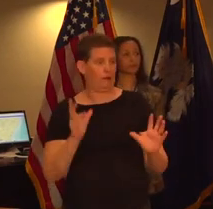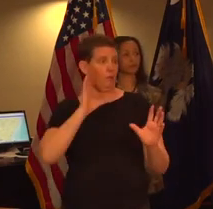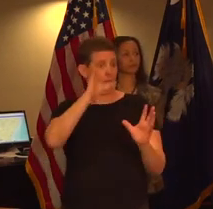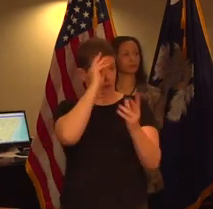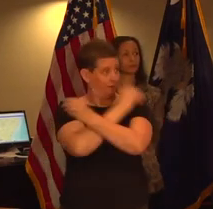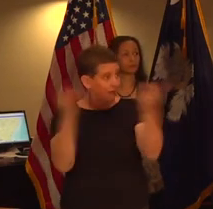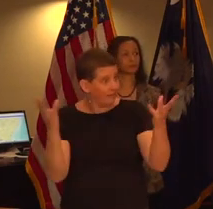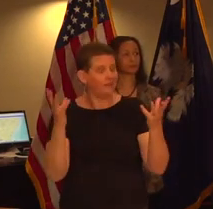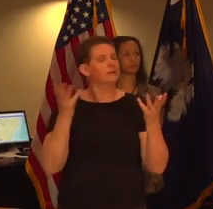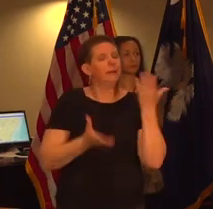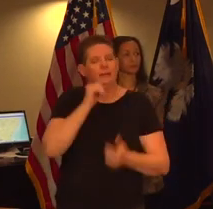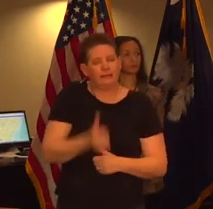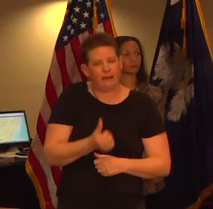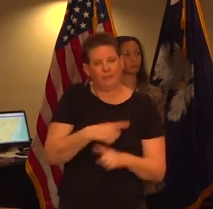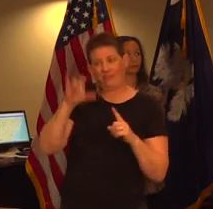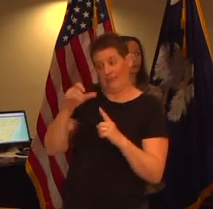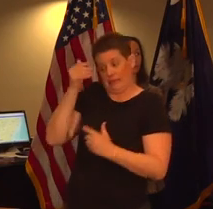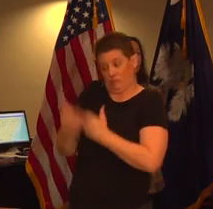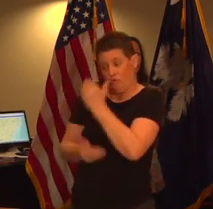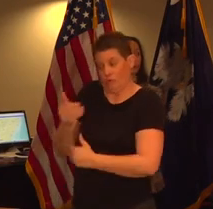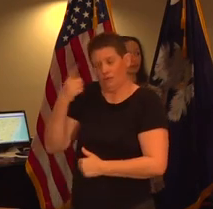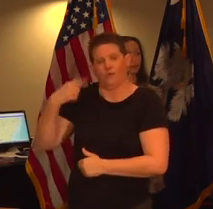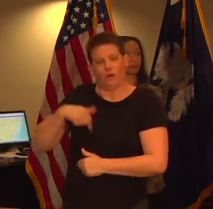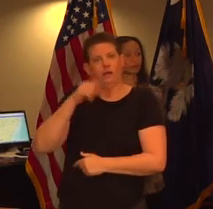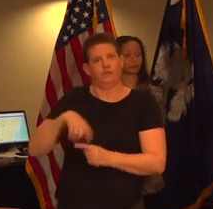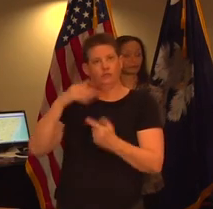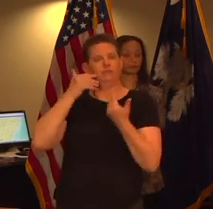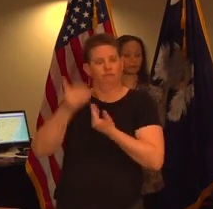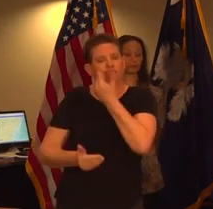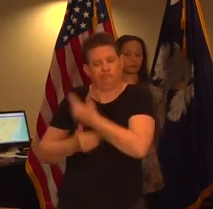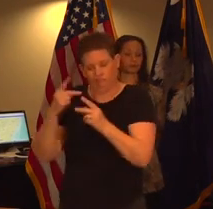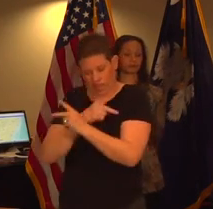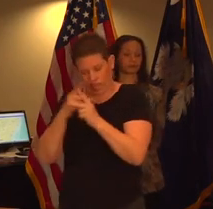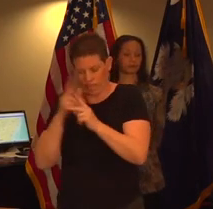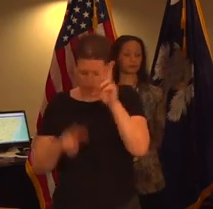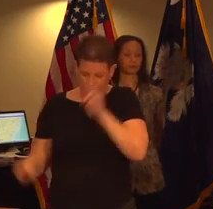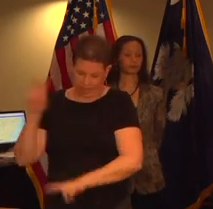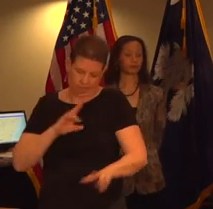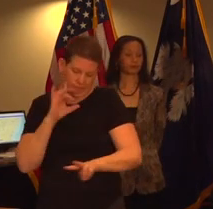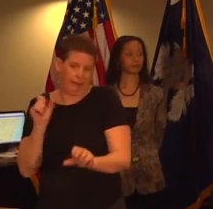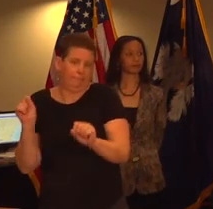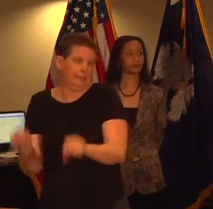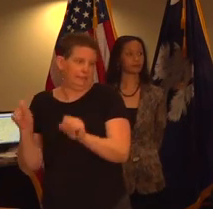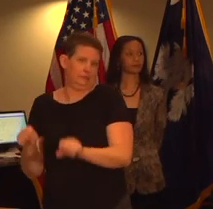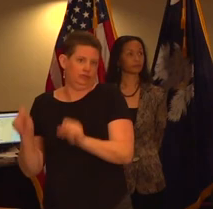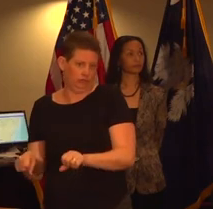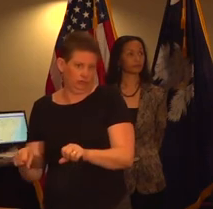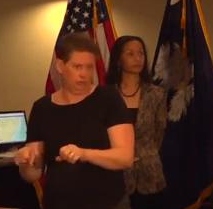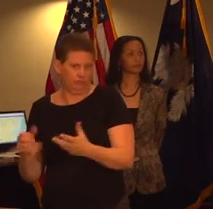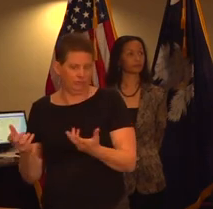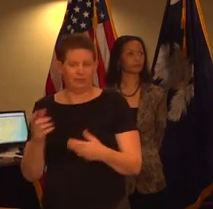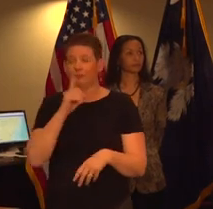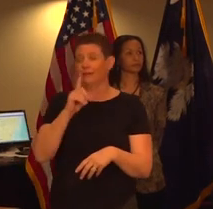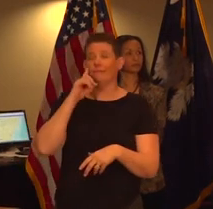projections but that's a very important process for us to go through to look at the potential and again as you do